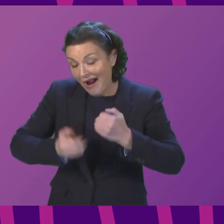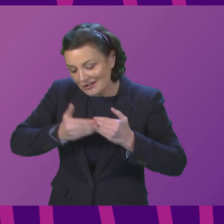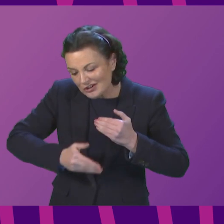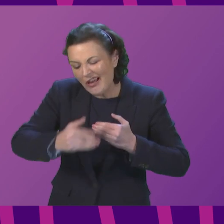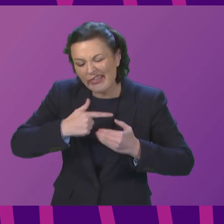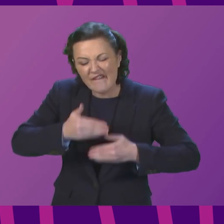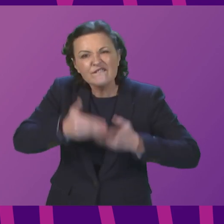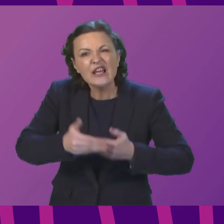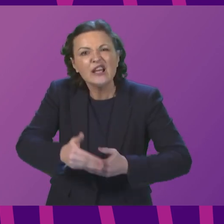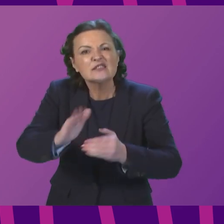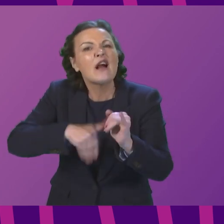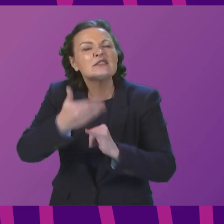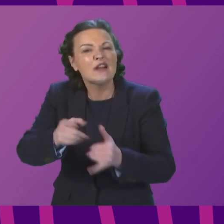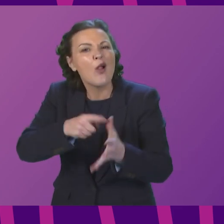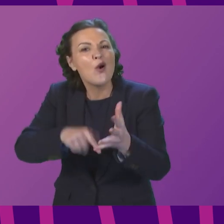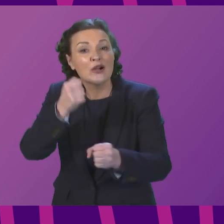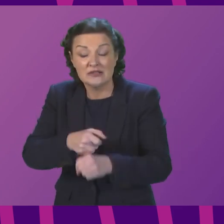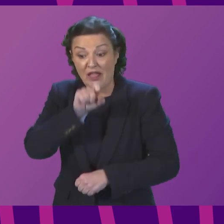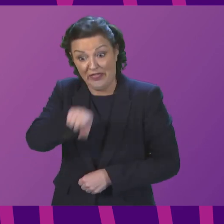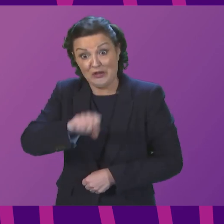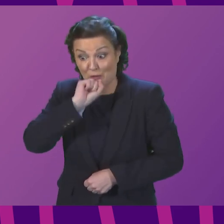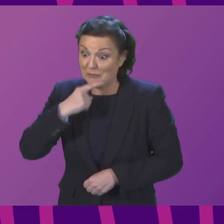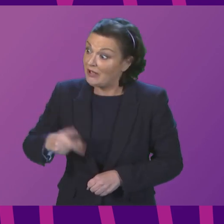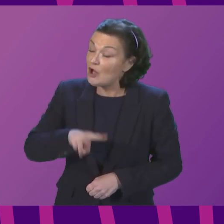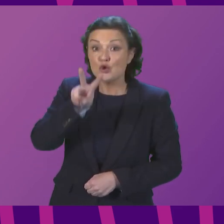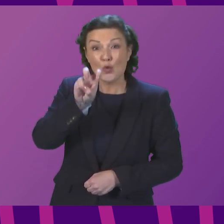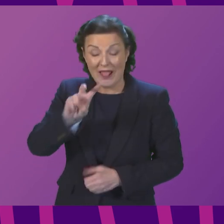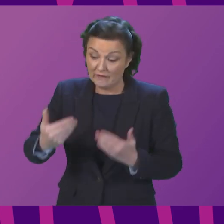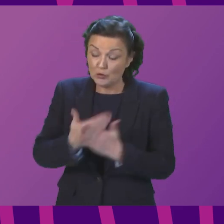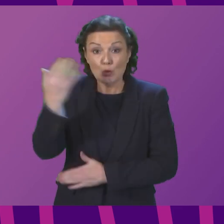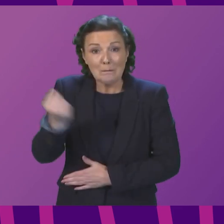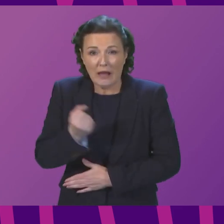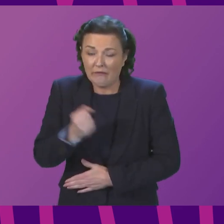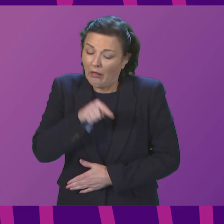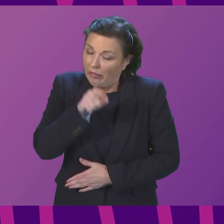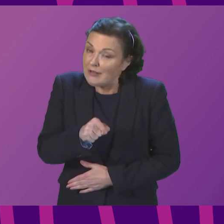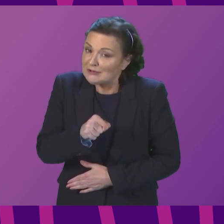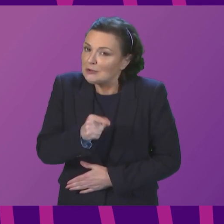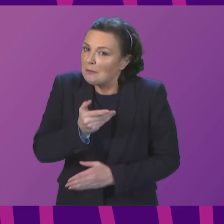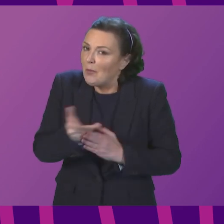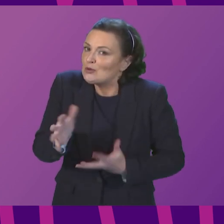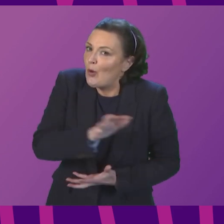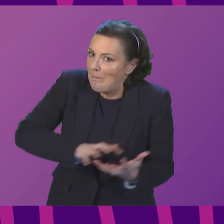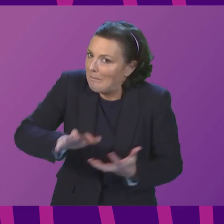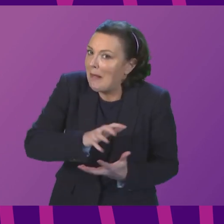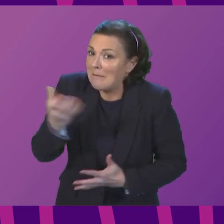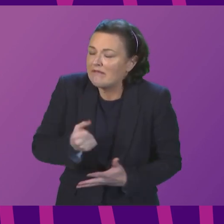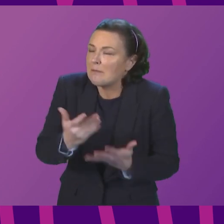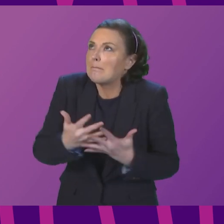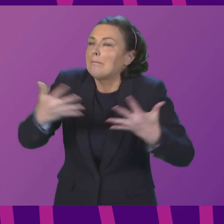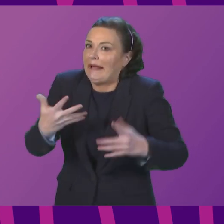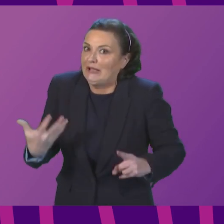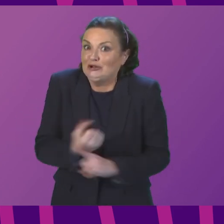in August. This will be the 12th benefit that we will deliver and indeed the most complex to date. It's a major milestone